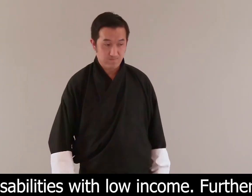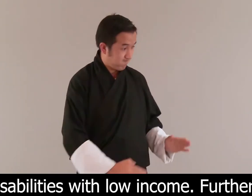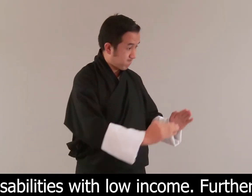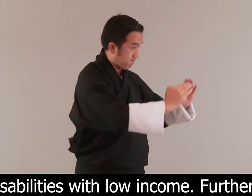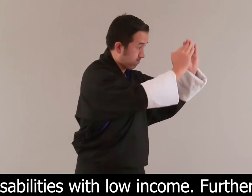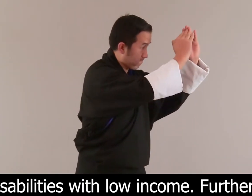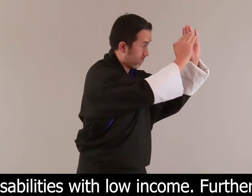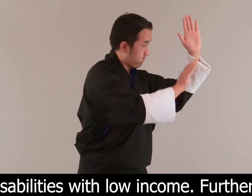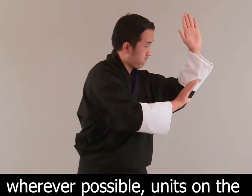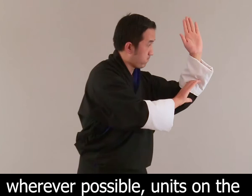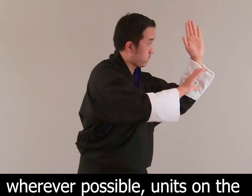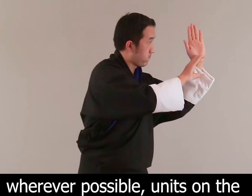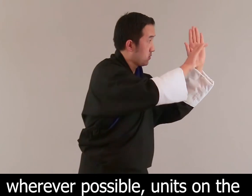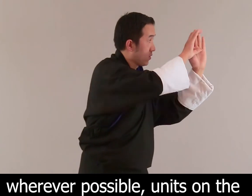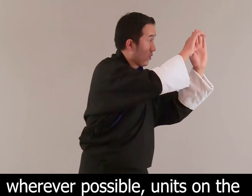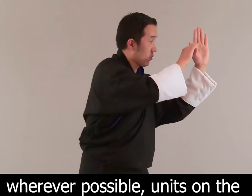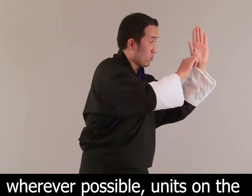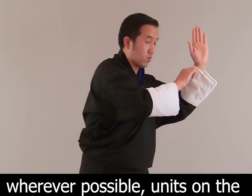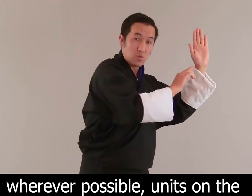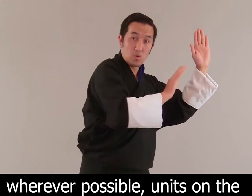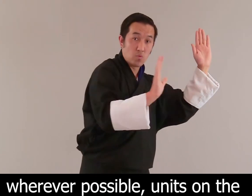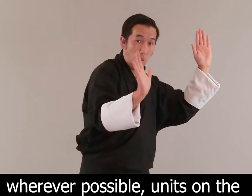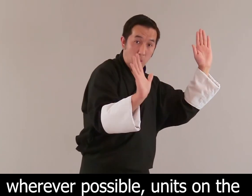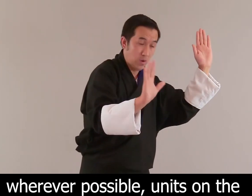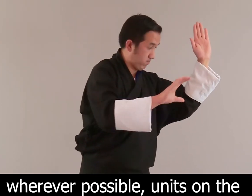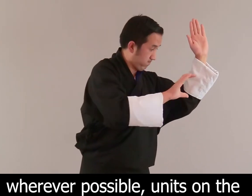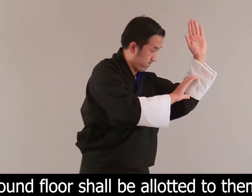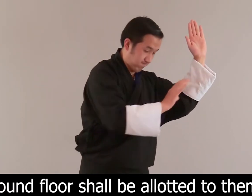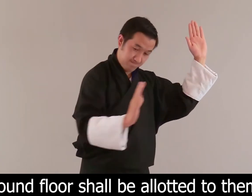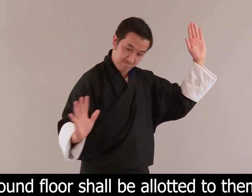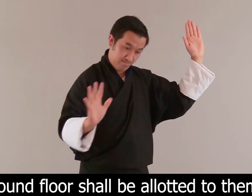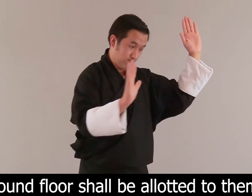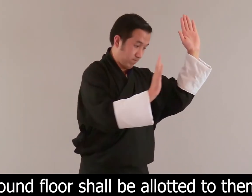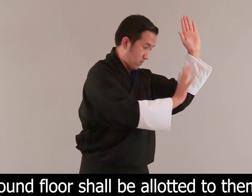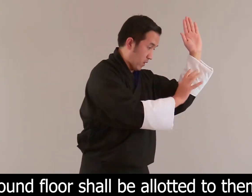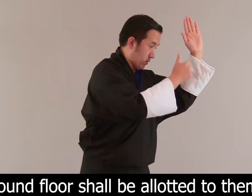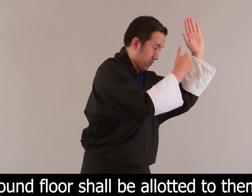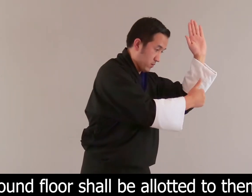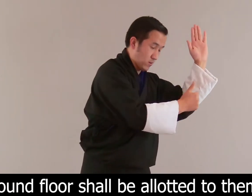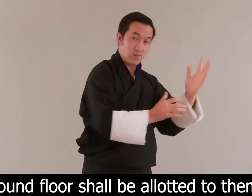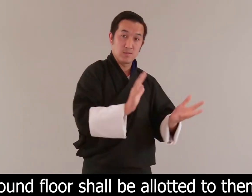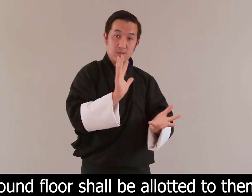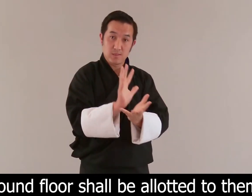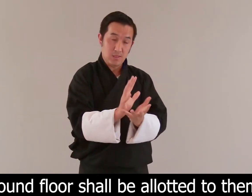Further, wherever possible, units on the ground floor shall be allotted to them.